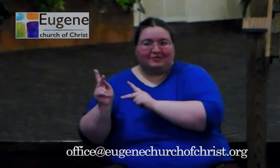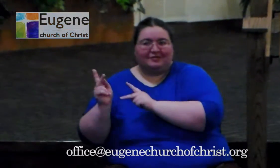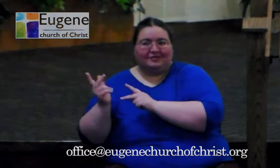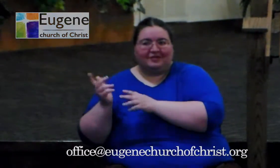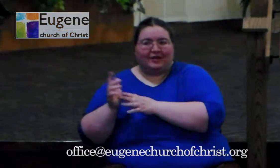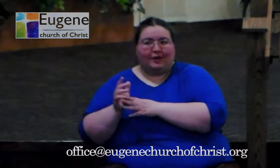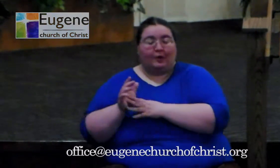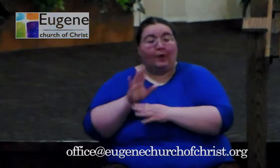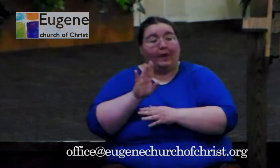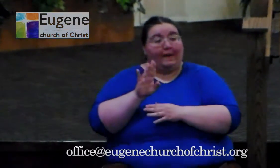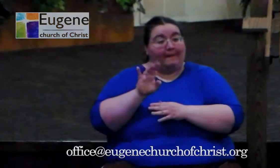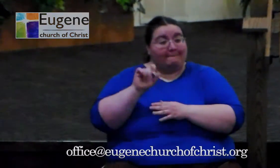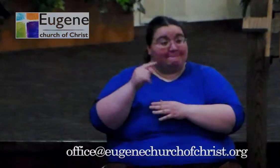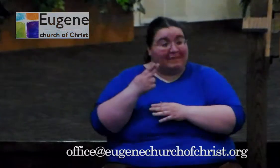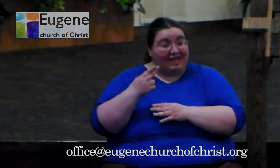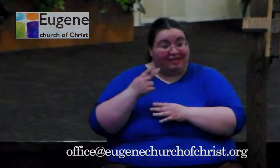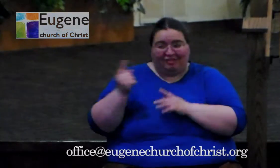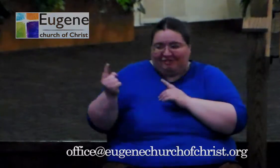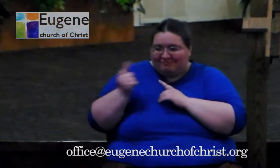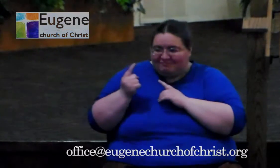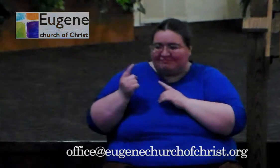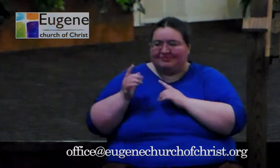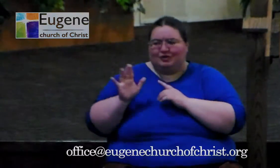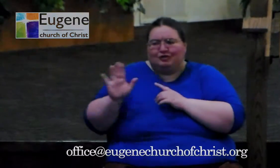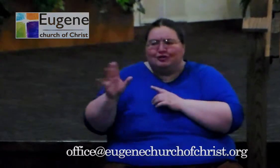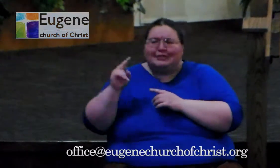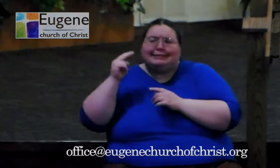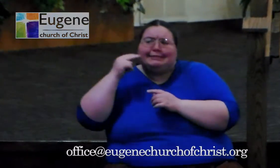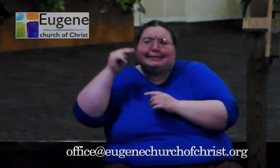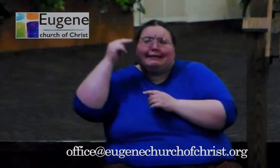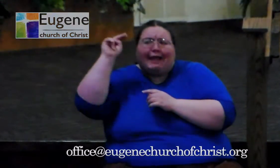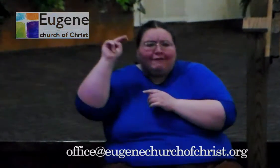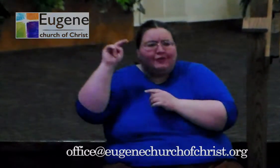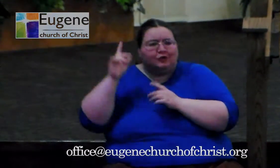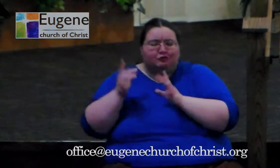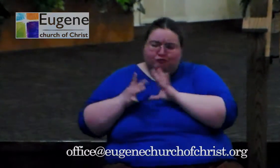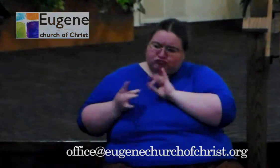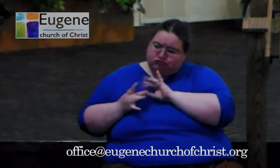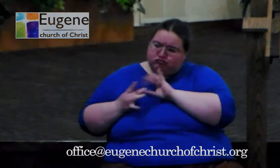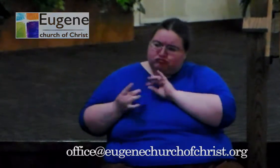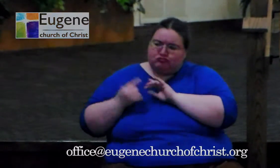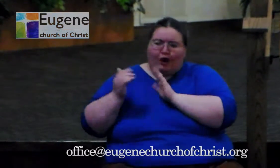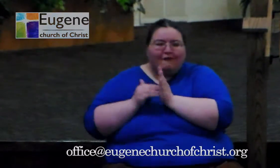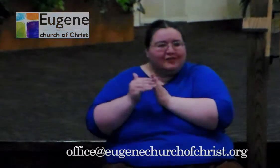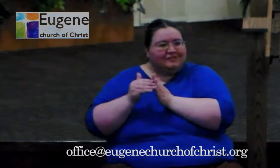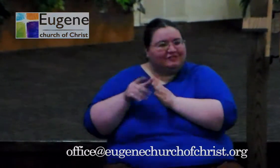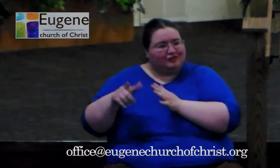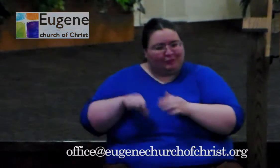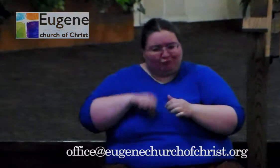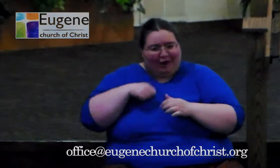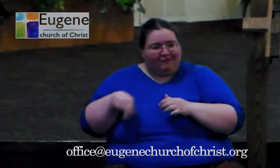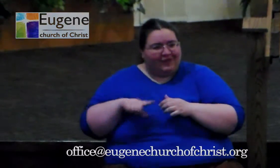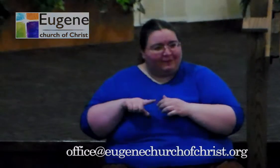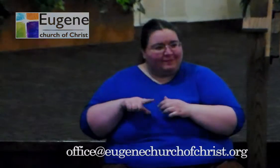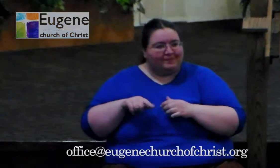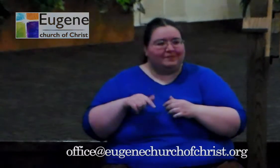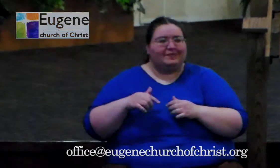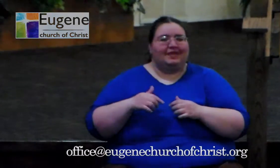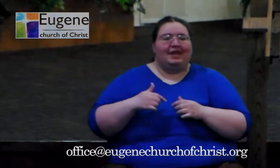nieces and nephews all the time because she's proud of those people. I walked in in a Pepperdine shirt on Saturday of our youth rally. Tyler and Sarah